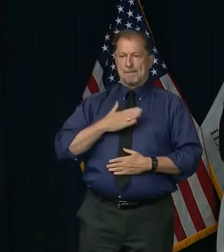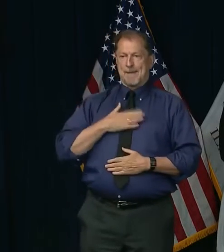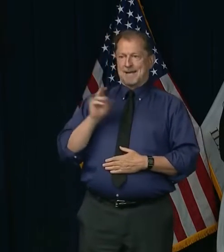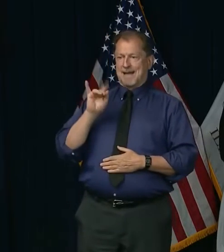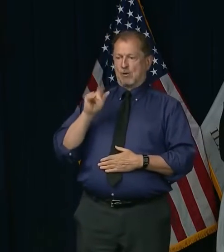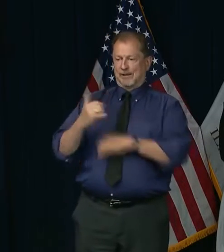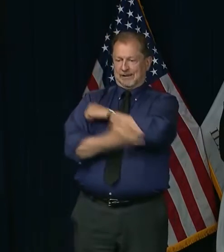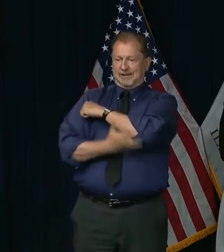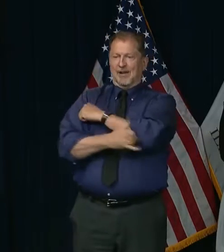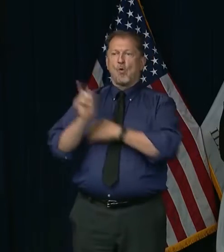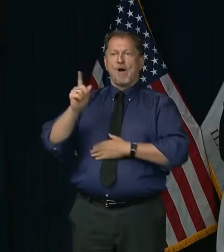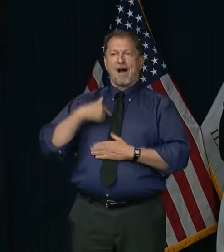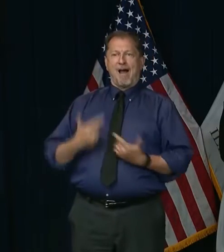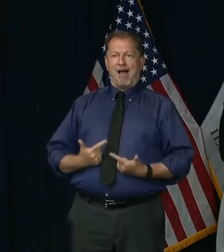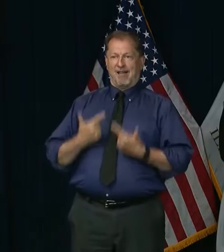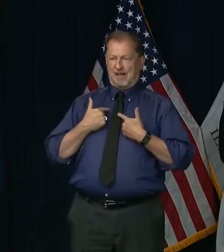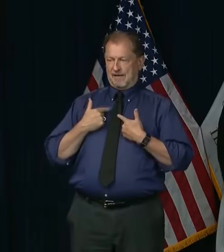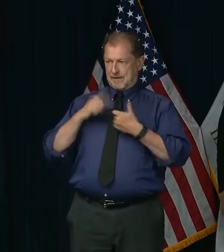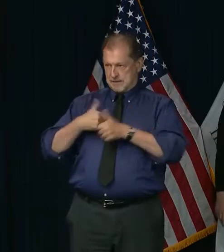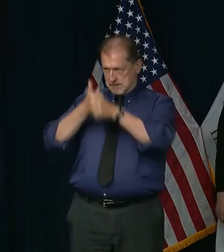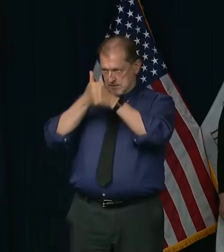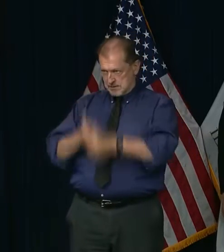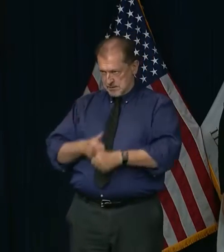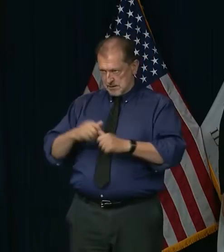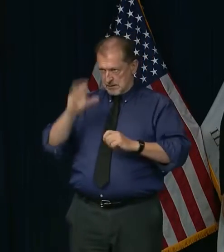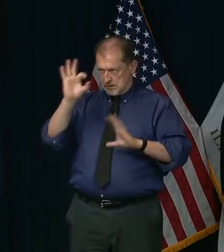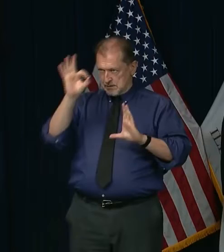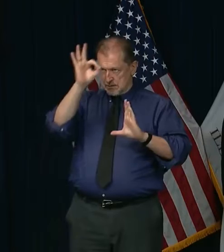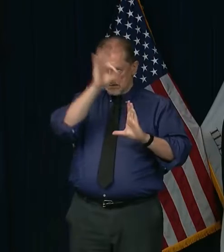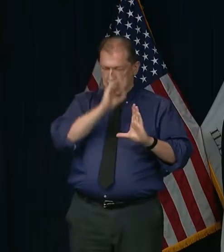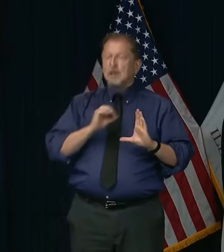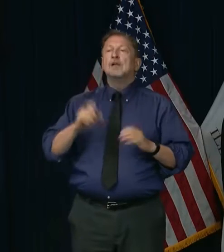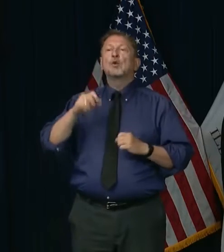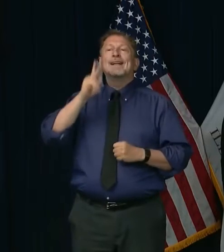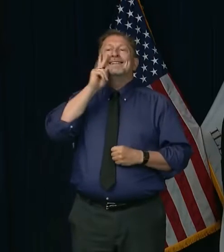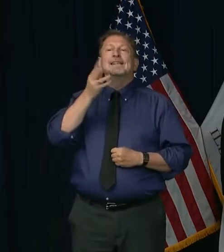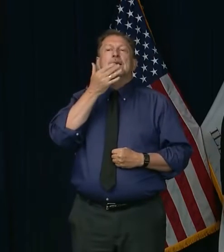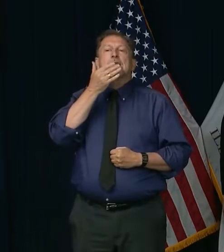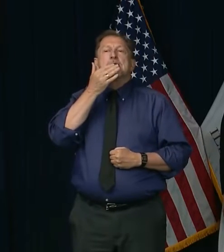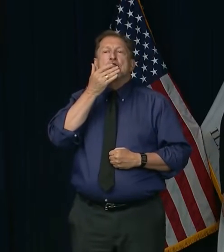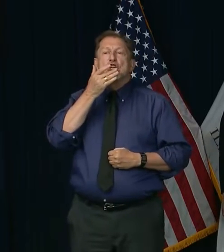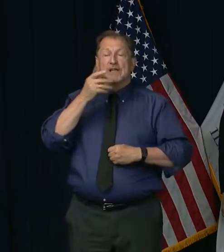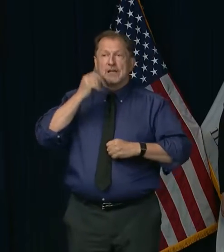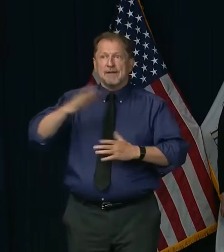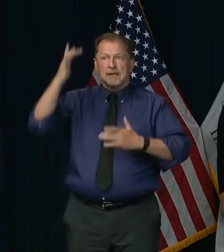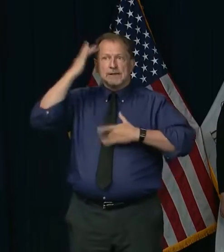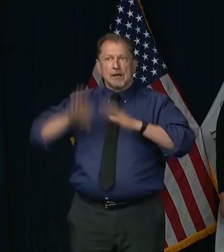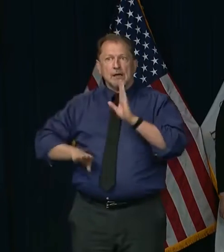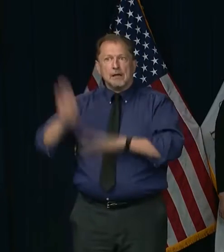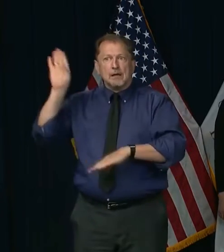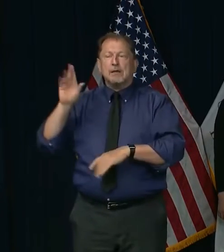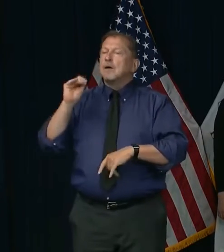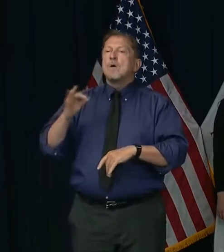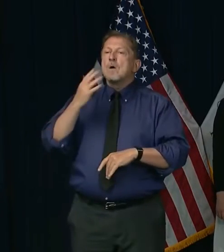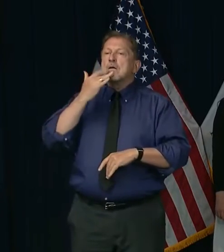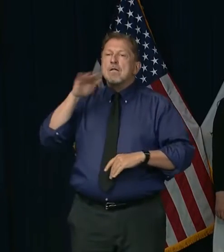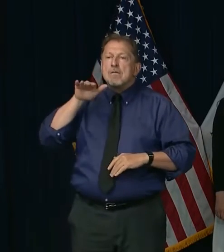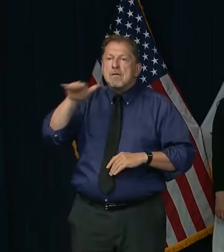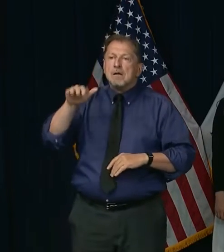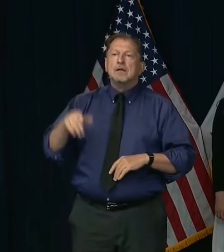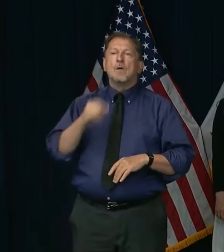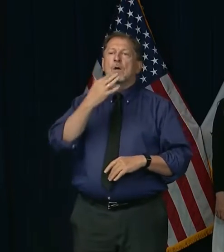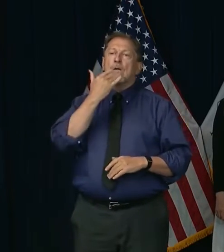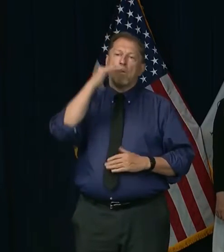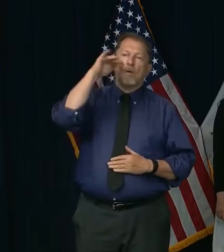track. Our incredible IDPH team, along with amazing collaboration from our local health departments, have created a